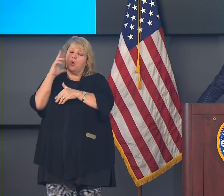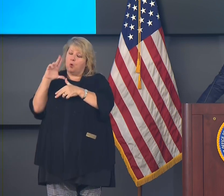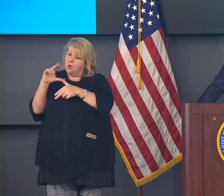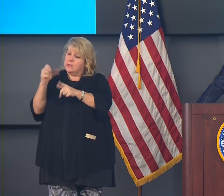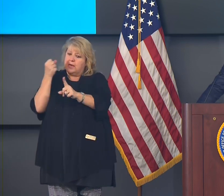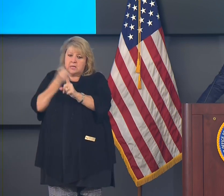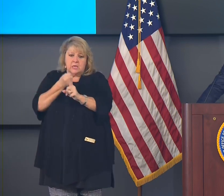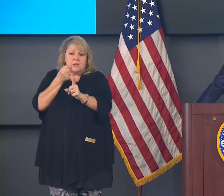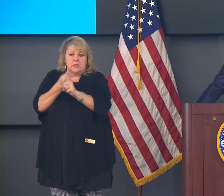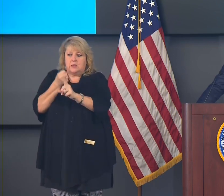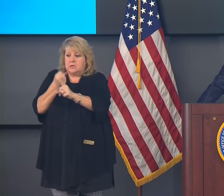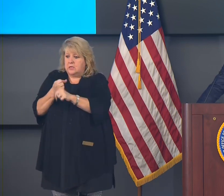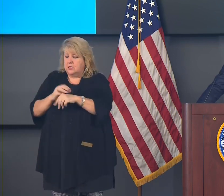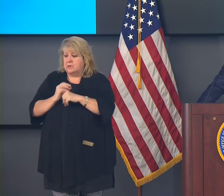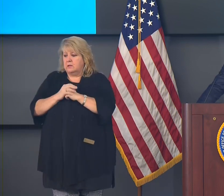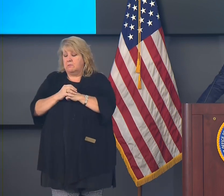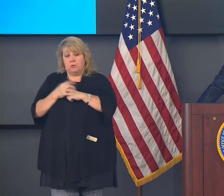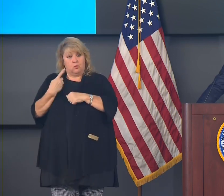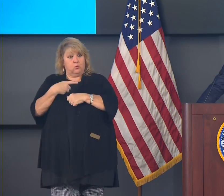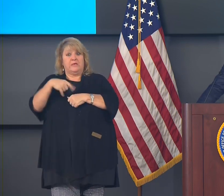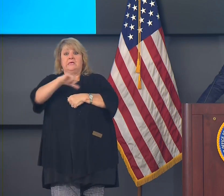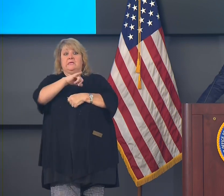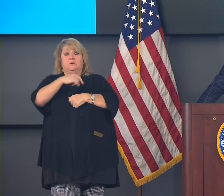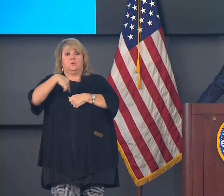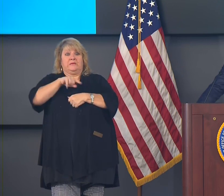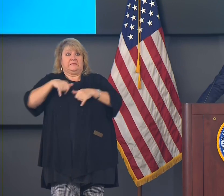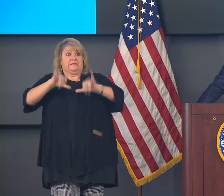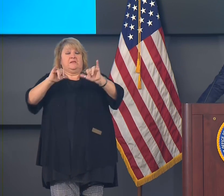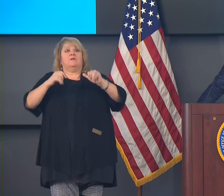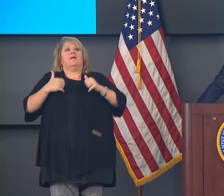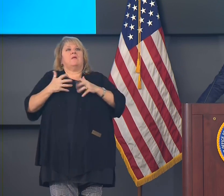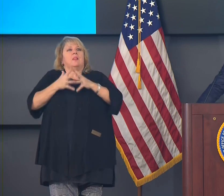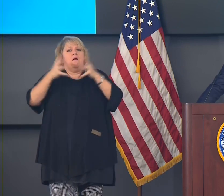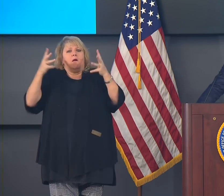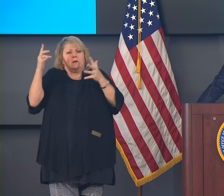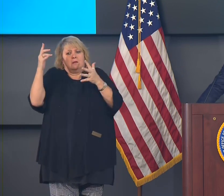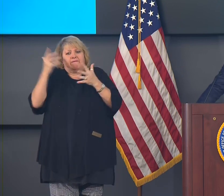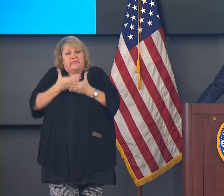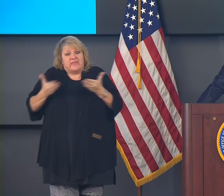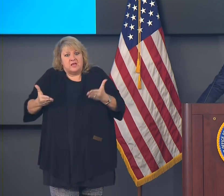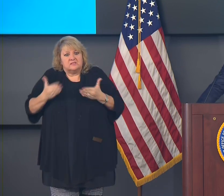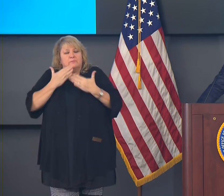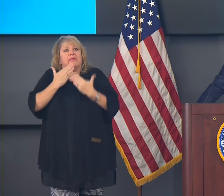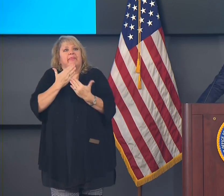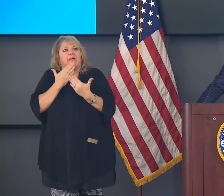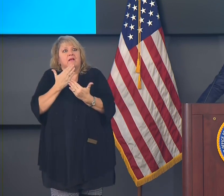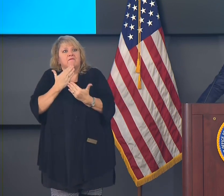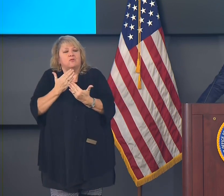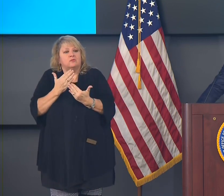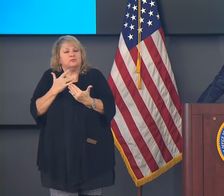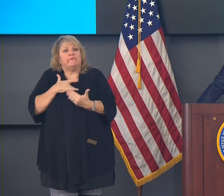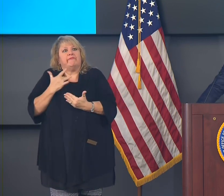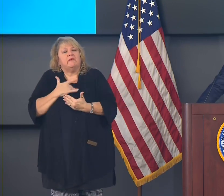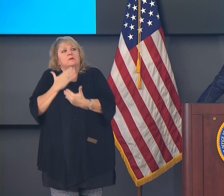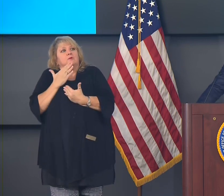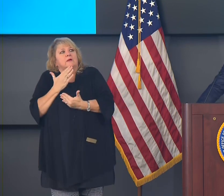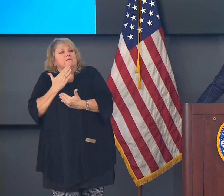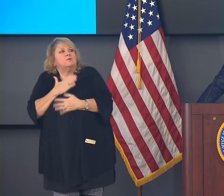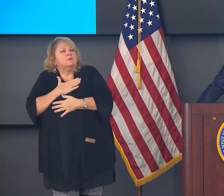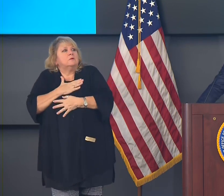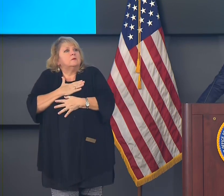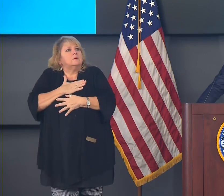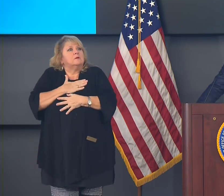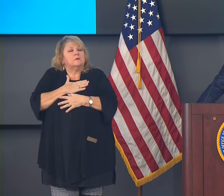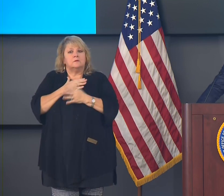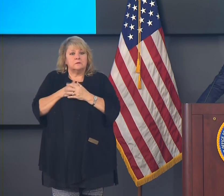truly blessed us. Thanksgiving is a day to give thanks, and that's important to me and my family,